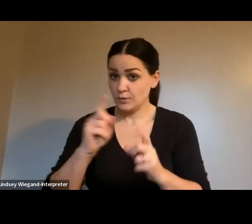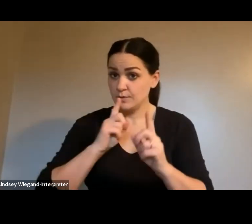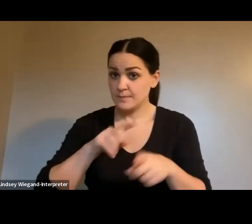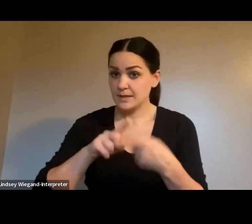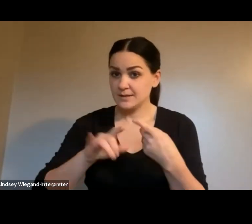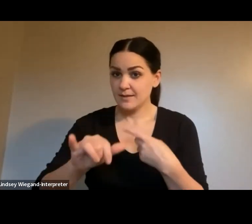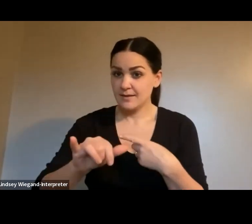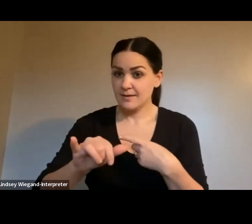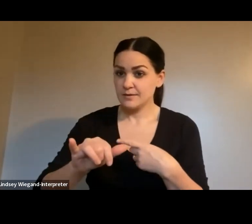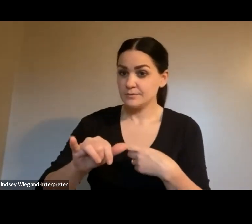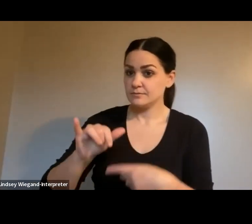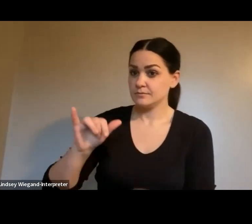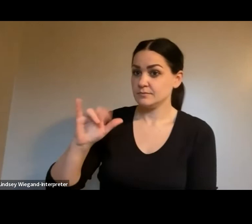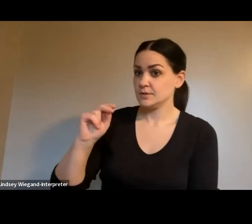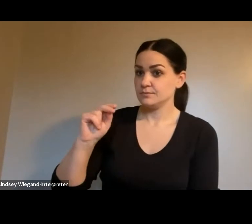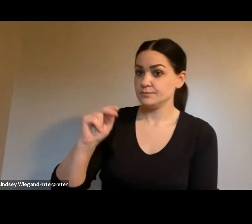No.